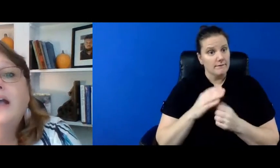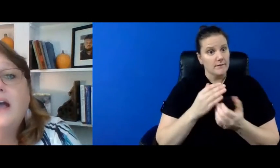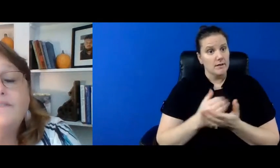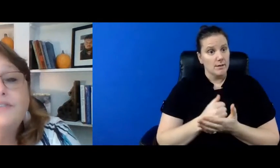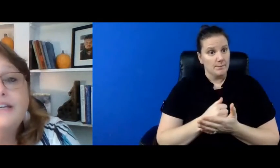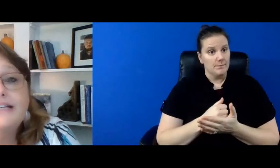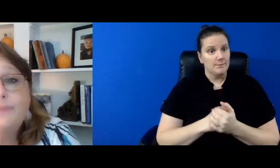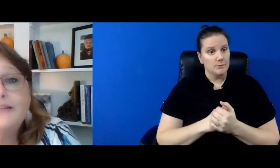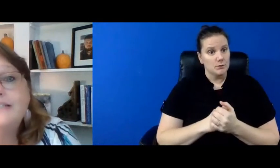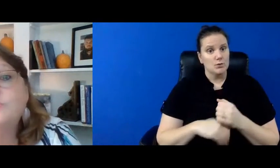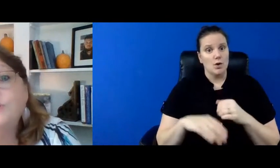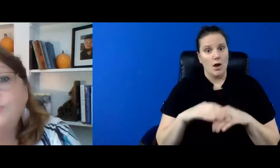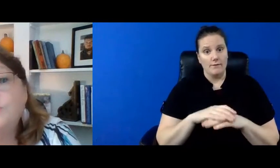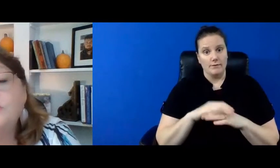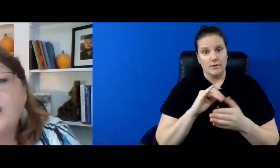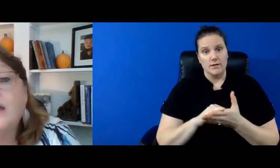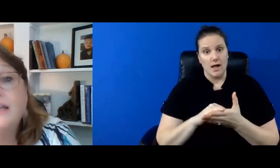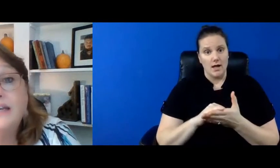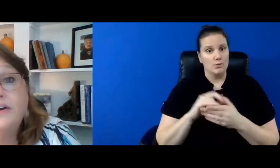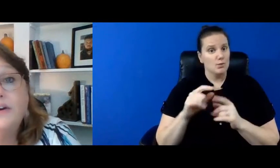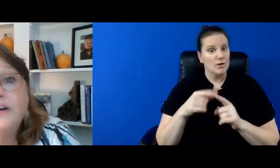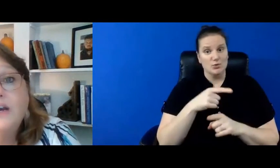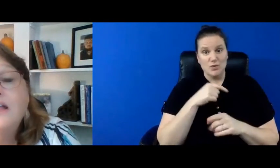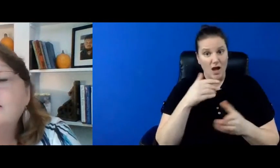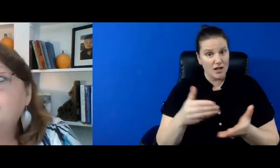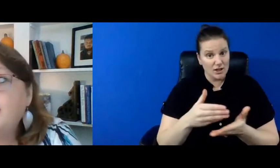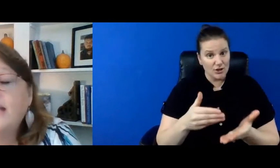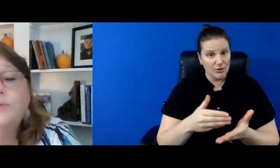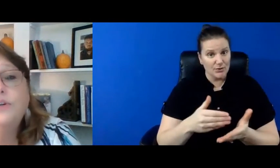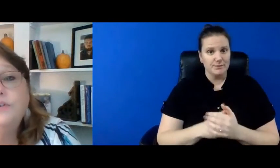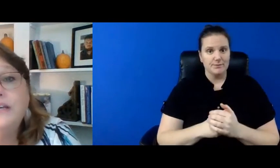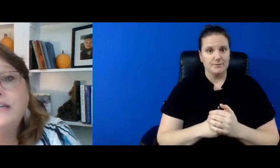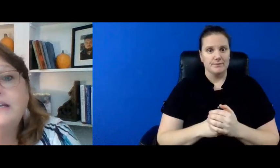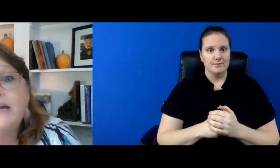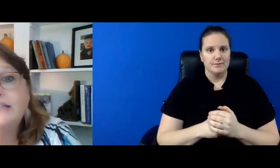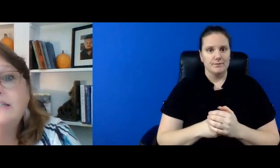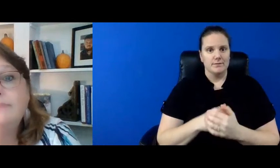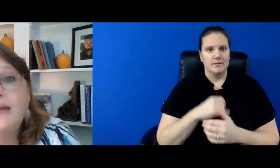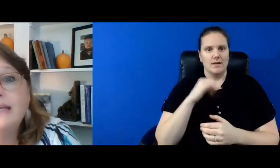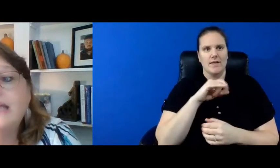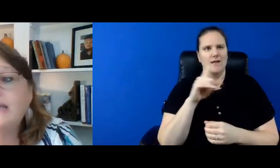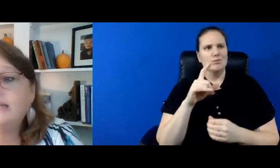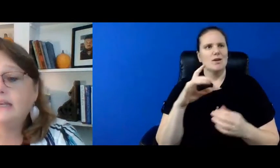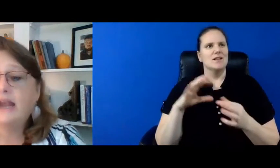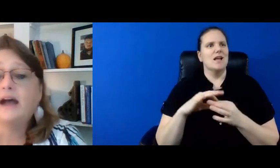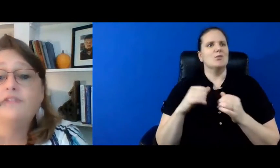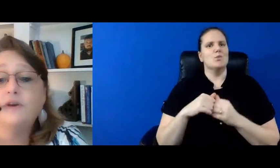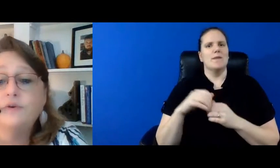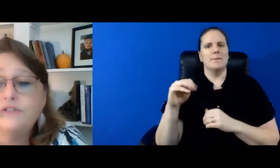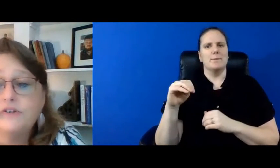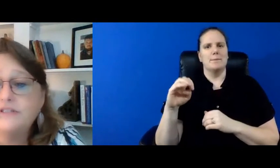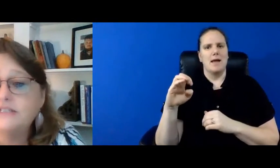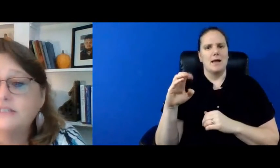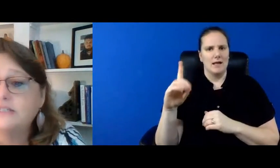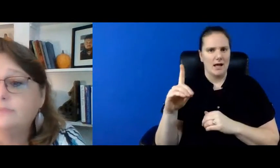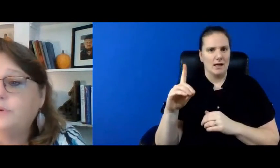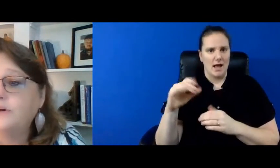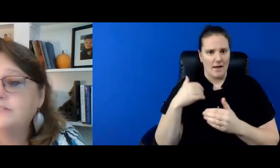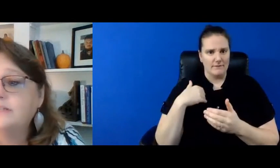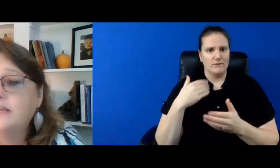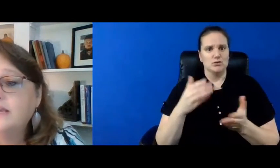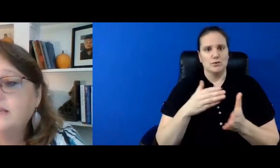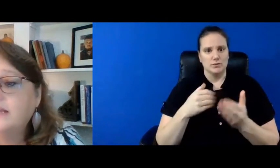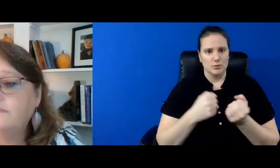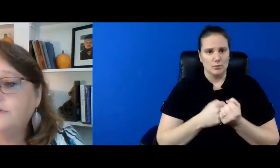cover the expenses when you're not here that's where you get connected to medicaid and have those services and